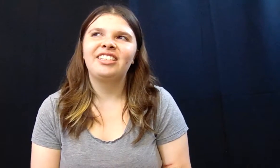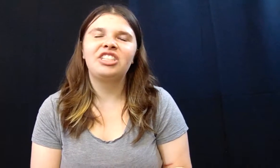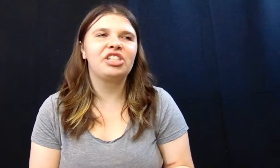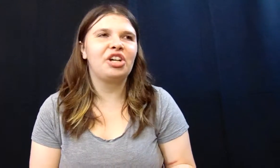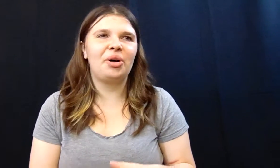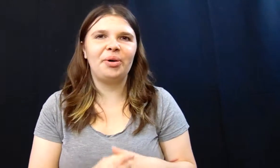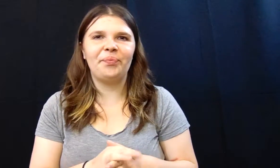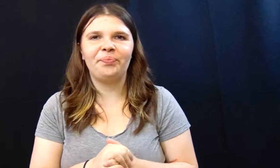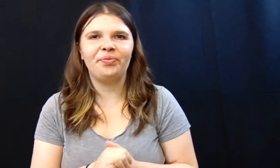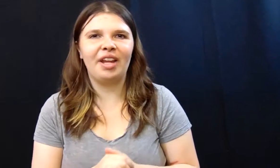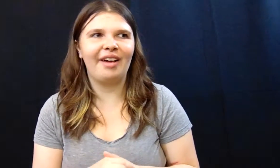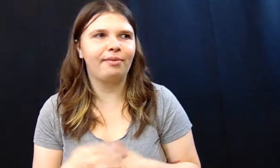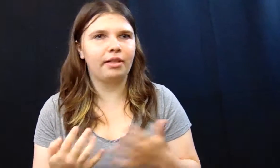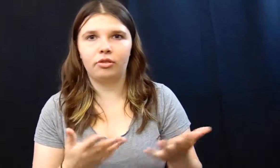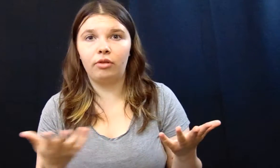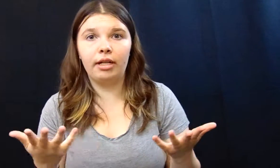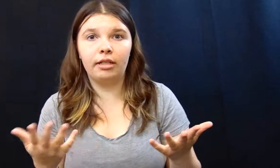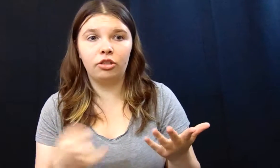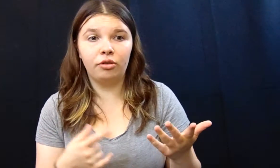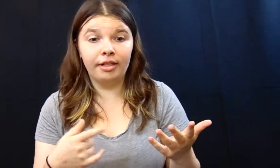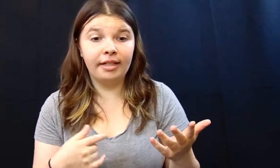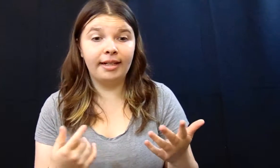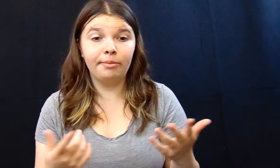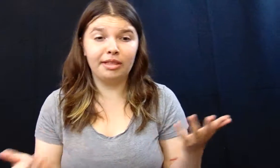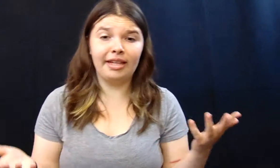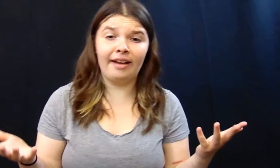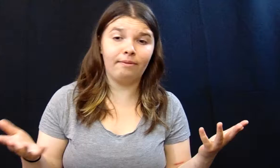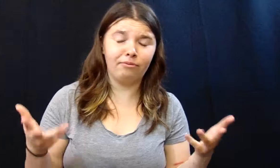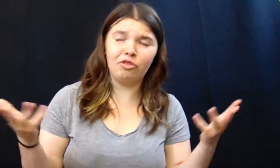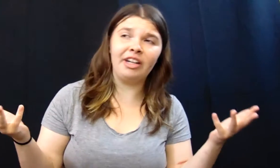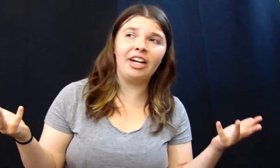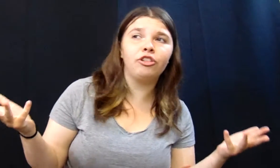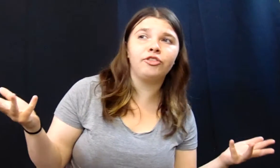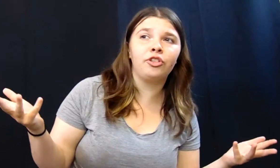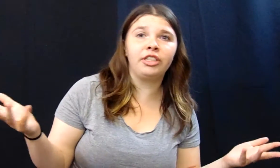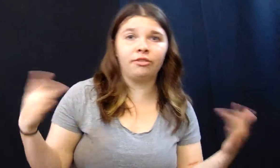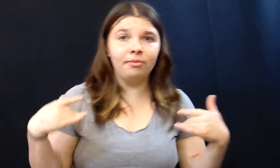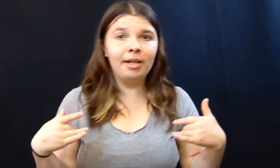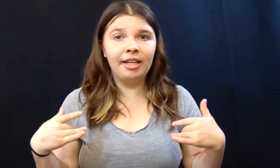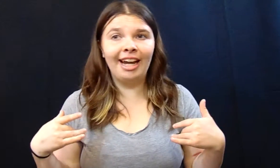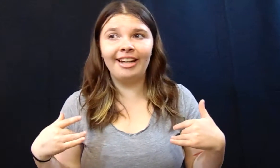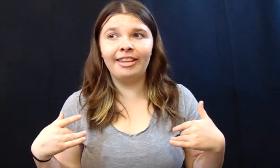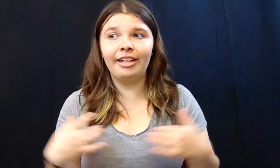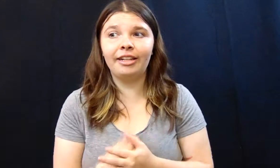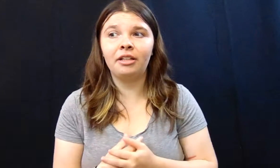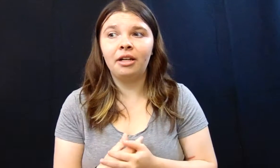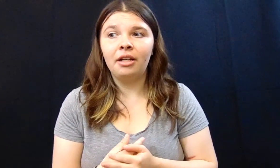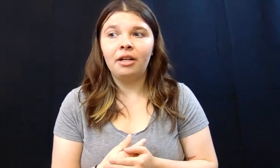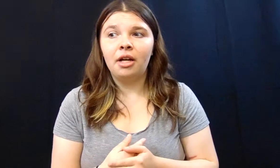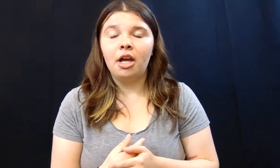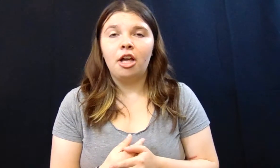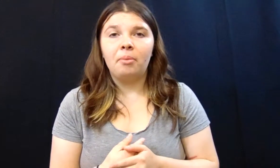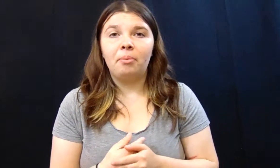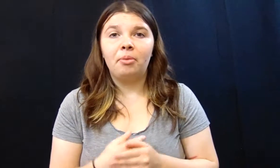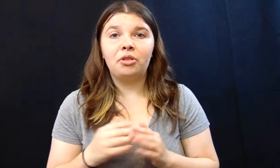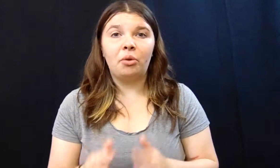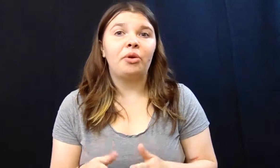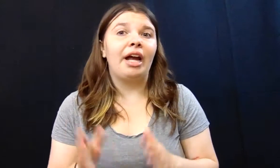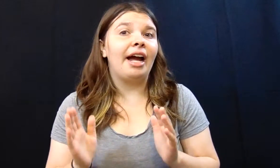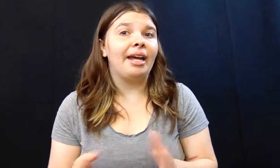so I've been like rating story times because I have running out of stories of me kind of thing but don't worry I